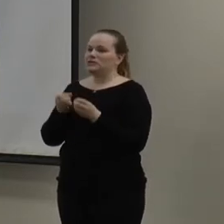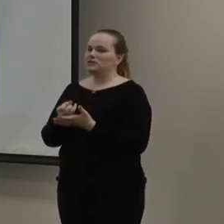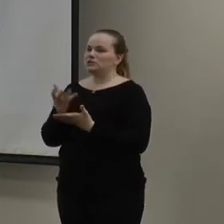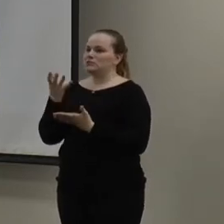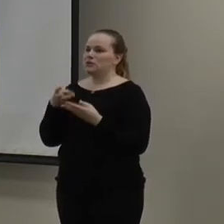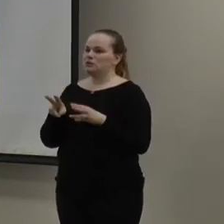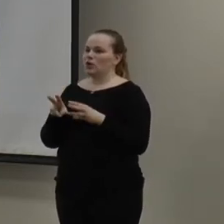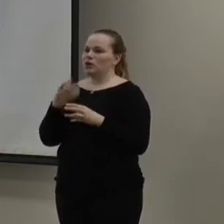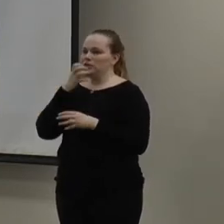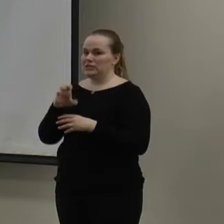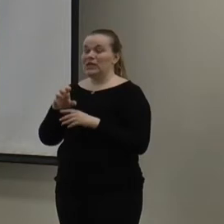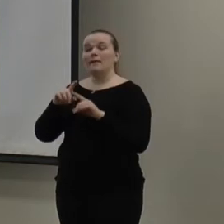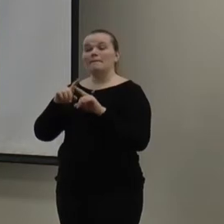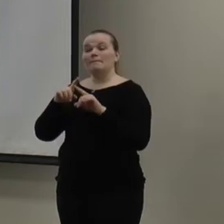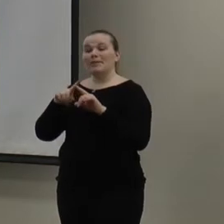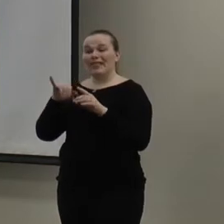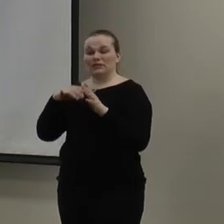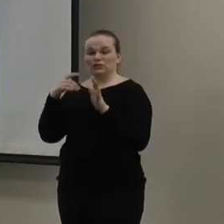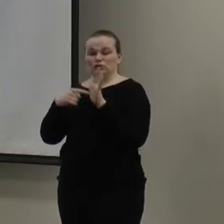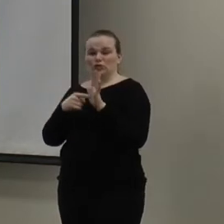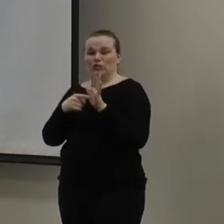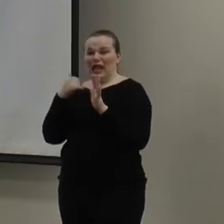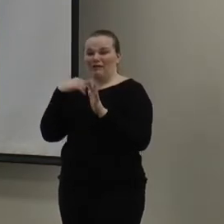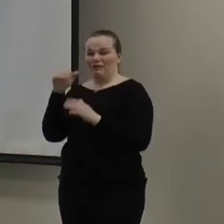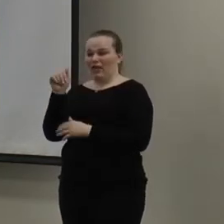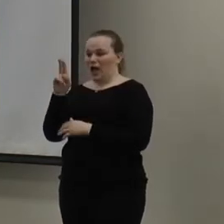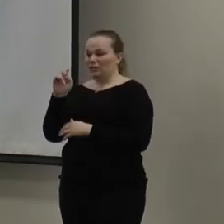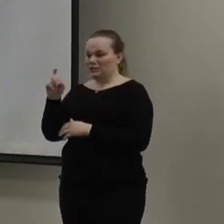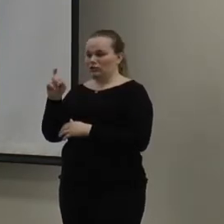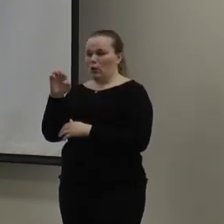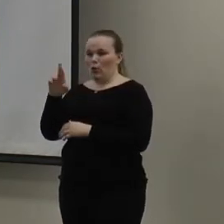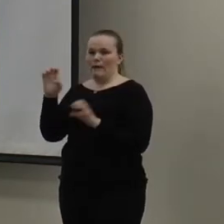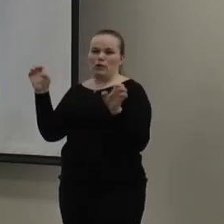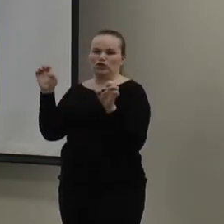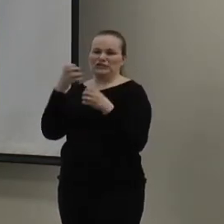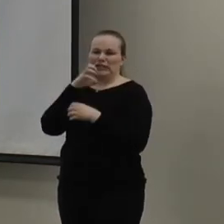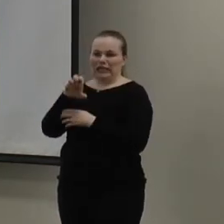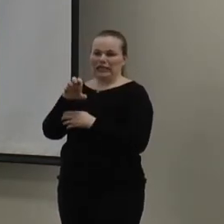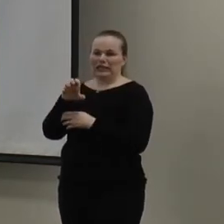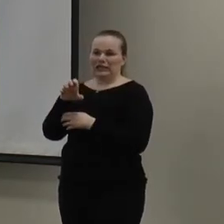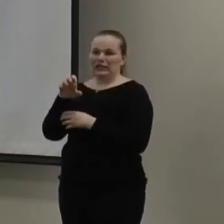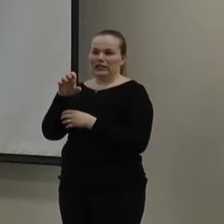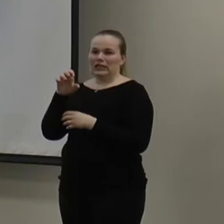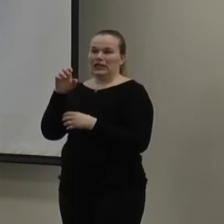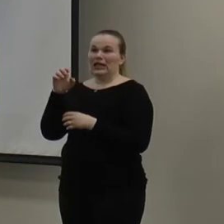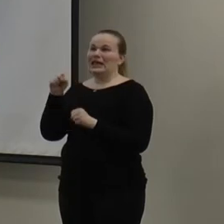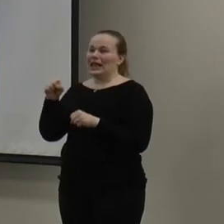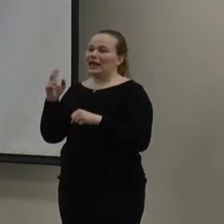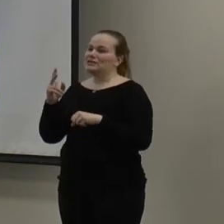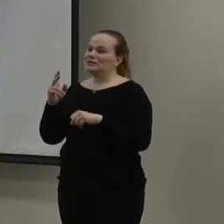way to heat. And basically, the heat strips are indicated by having the auxiliary or emergency heat. That can be almost twice